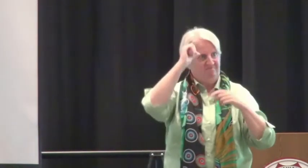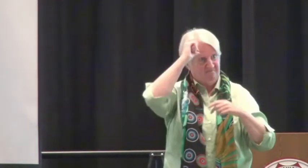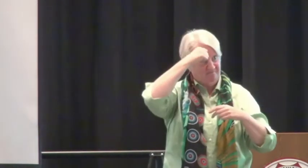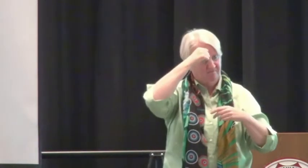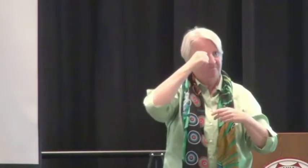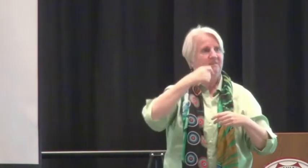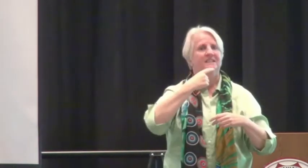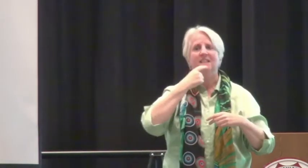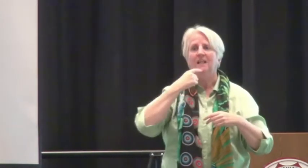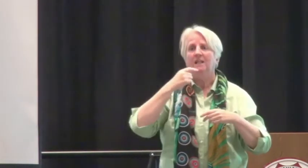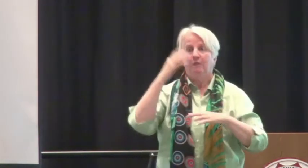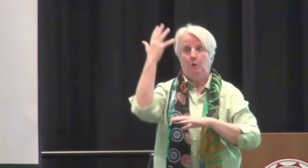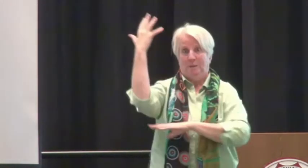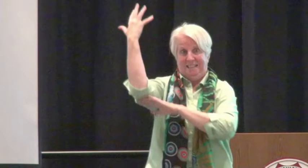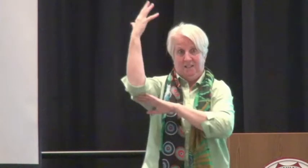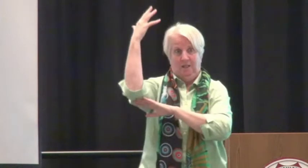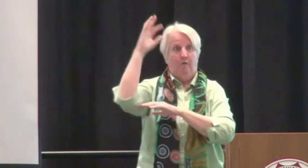slide that he projected at that service,